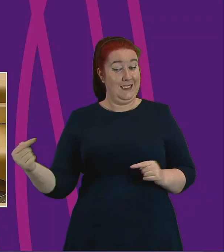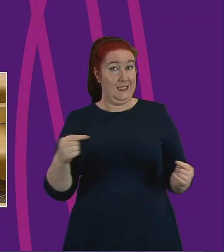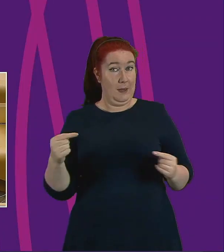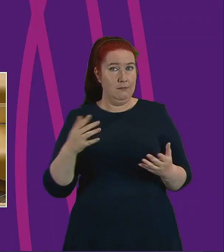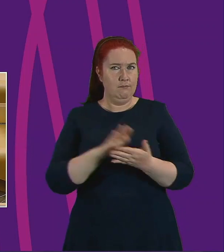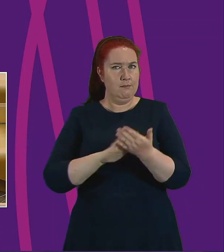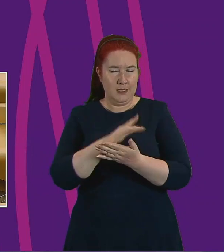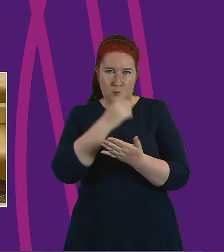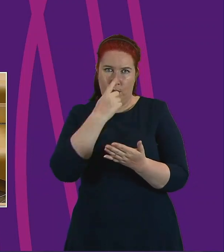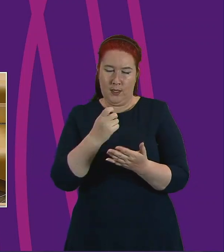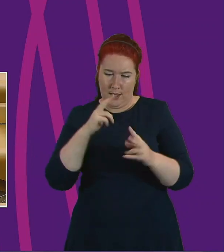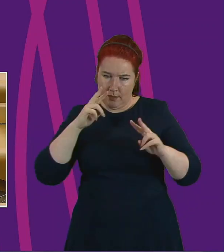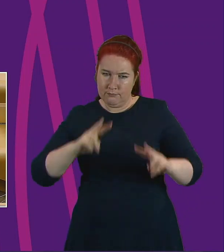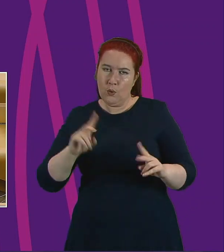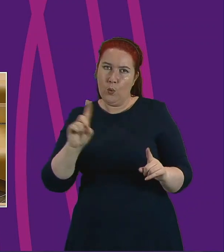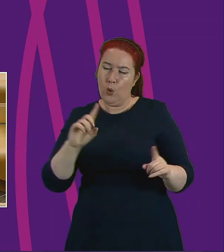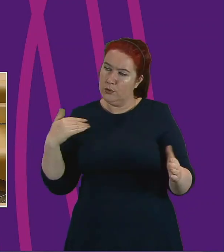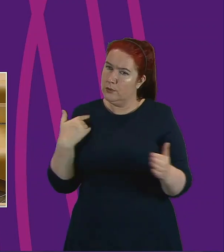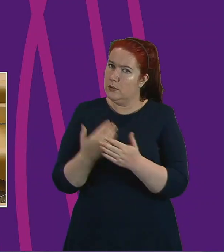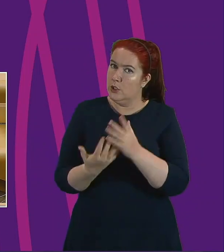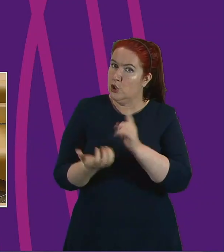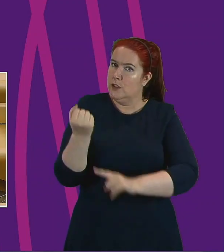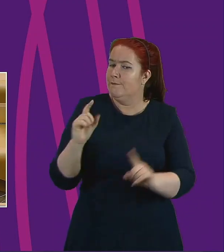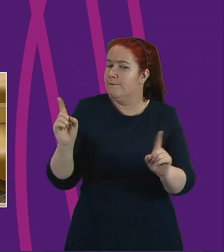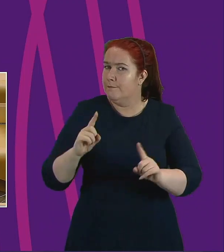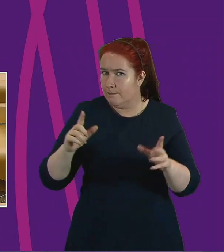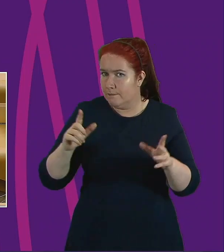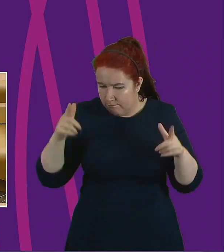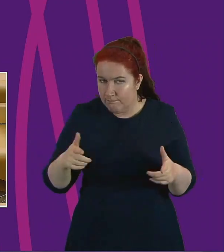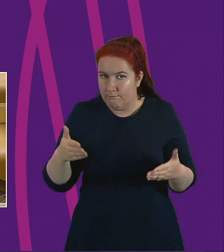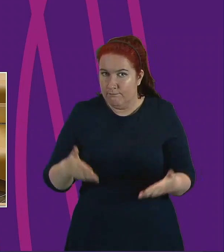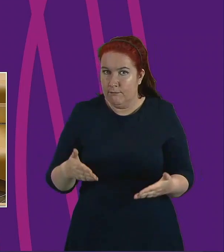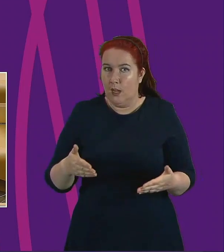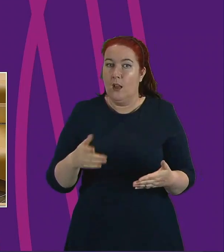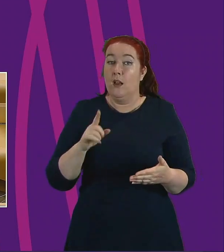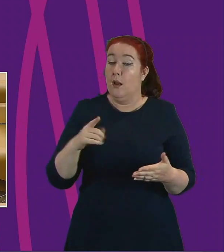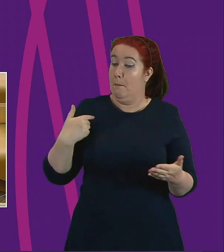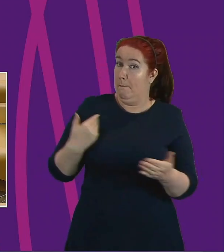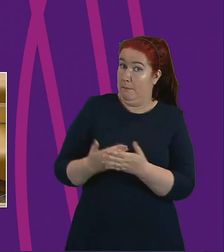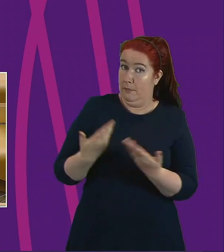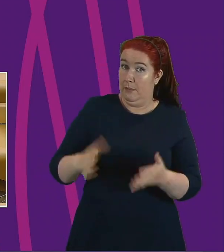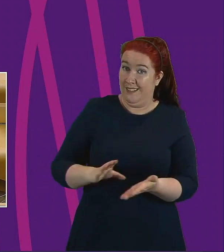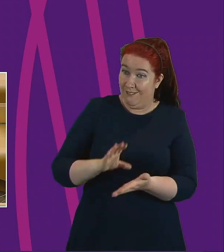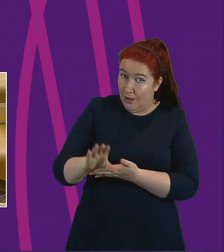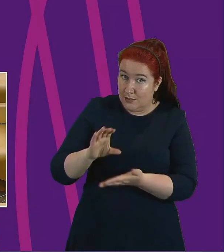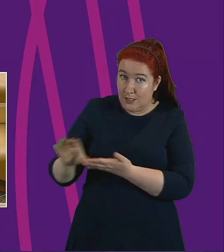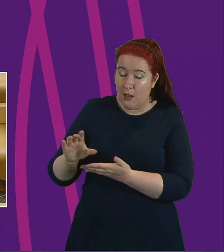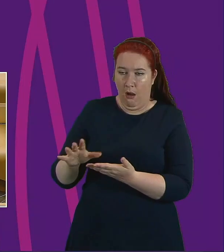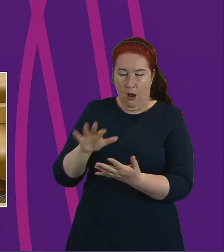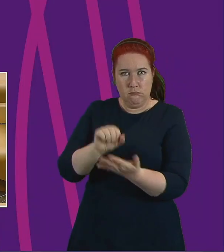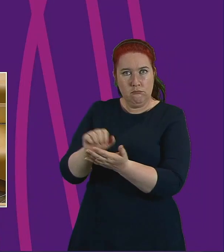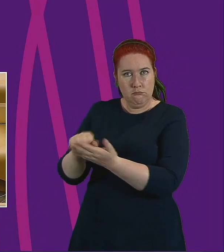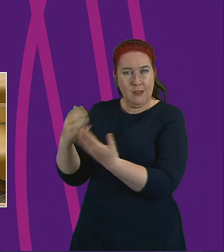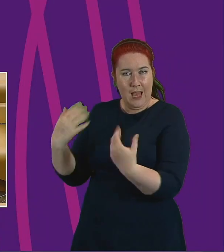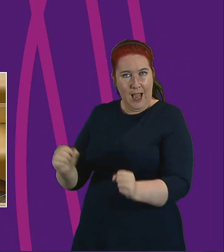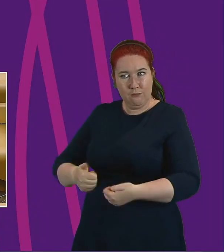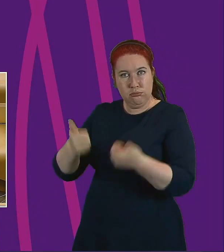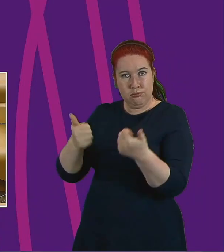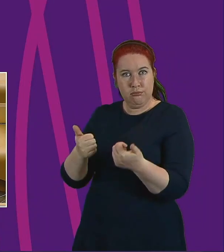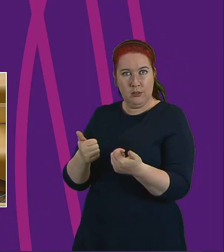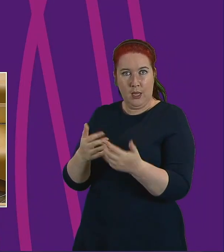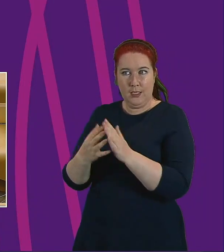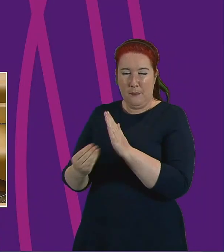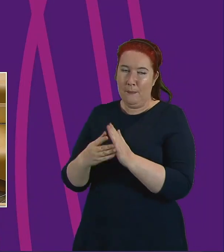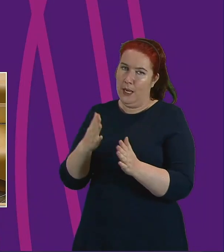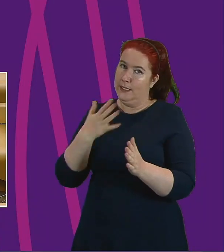of what has been achieved to date. Funding has been provided. Positive results have been identified. But reform needs to